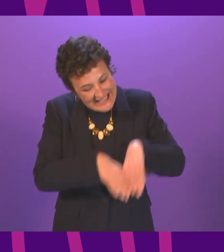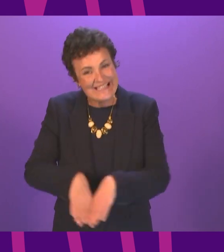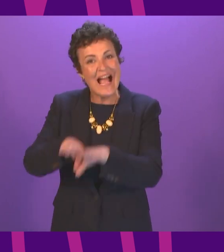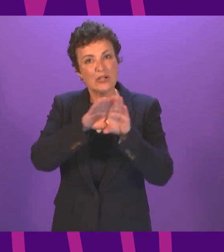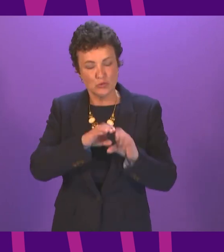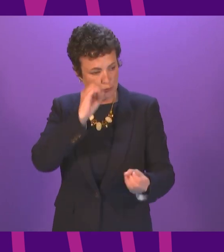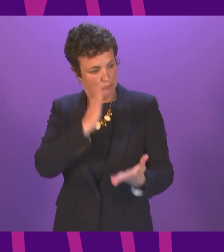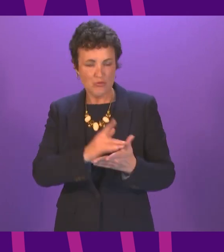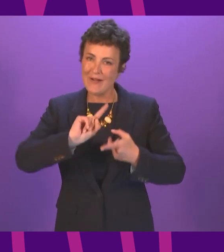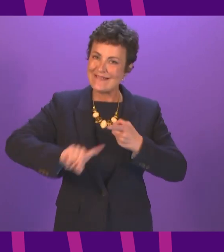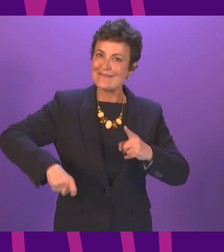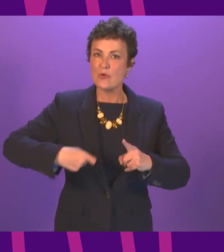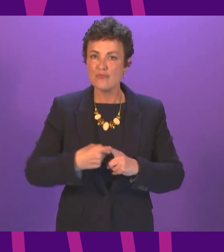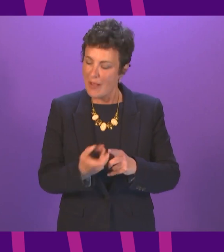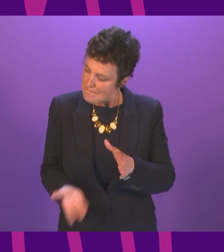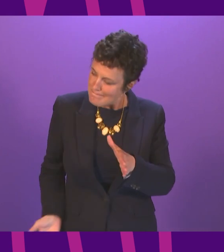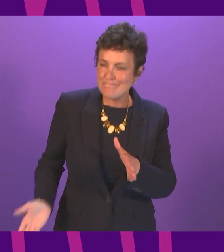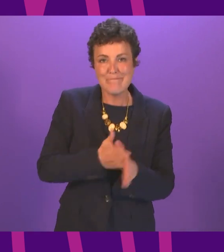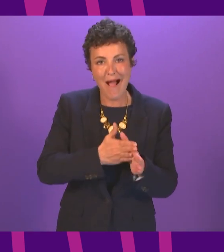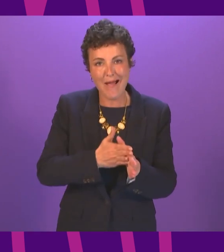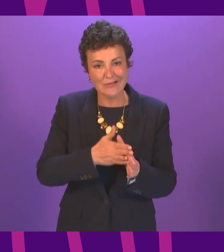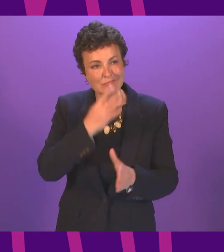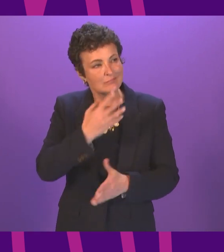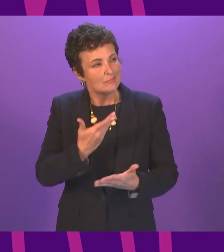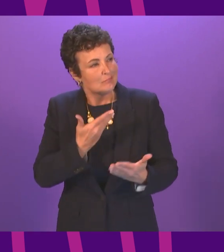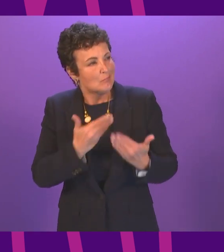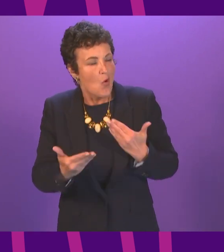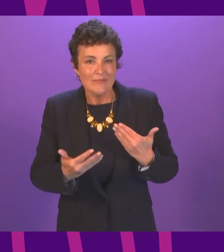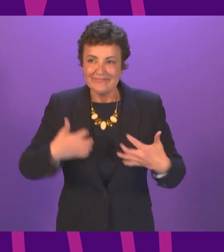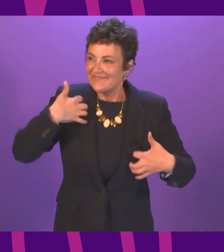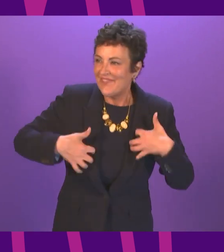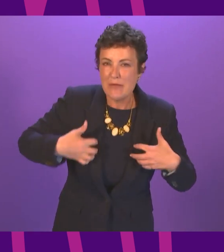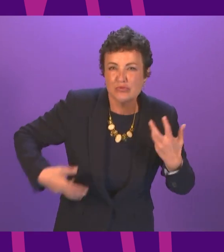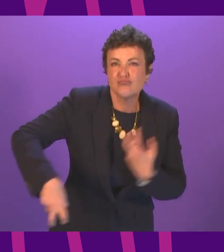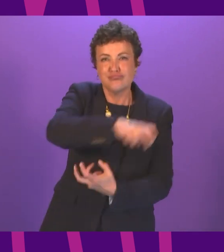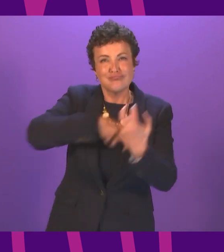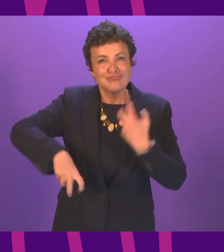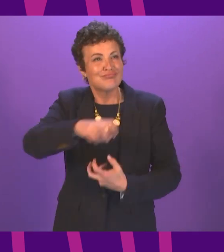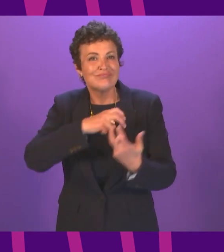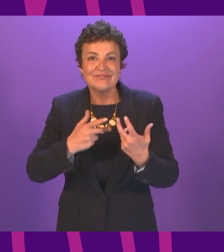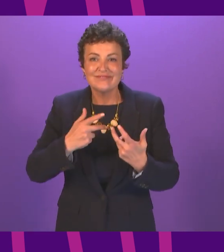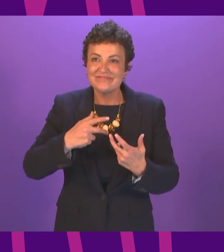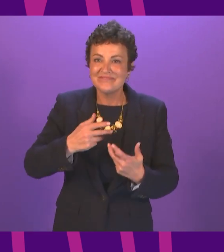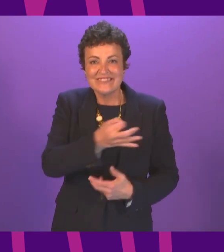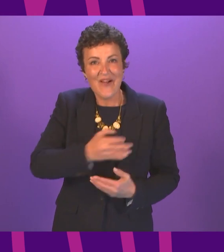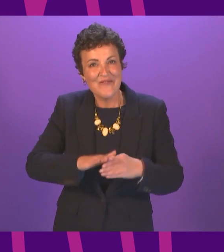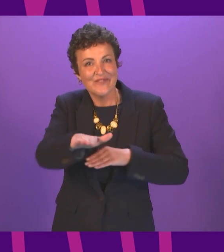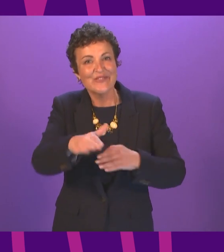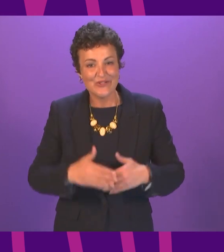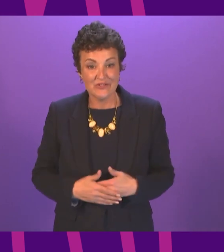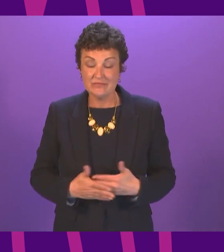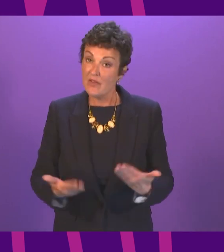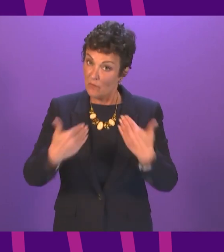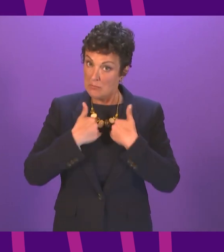get East Colbride back on track and to make it a more vibrant town going forward for me